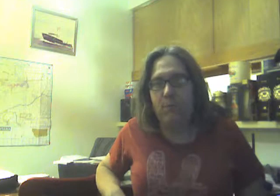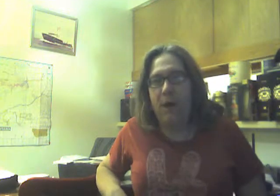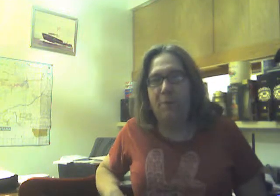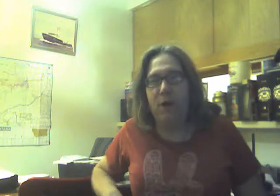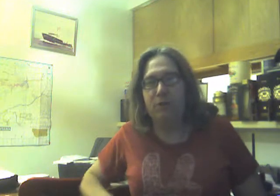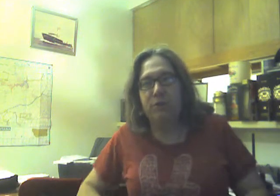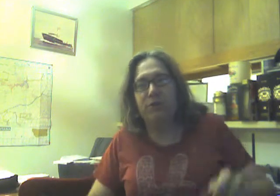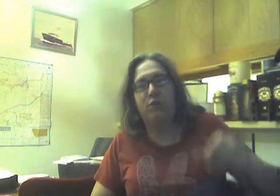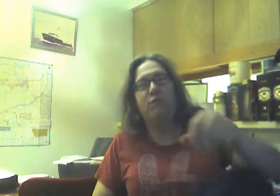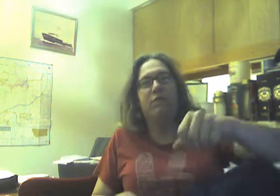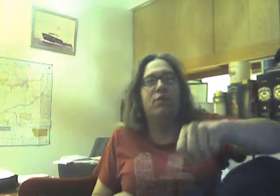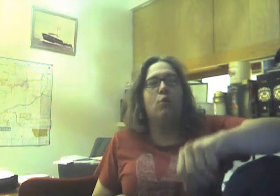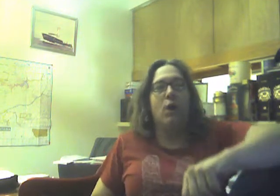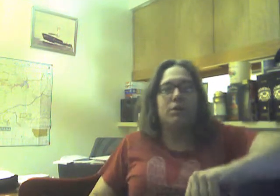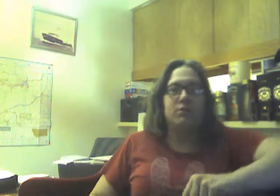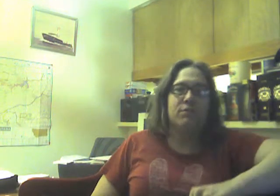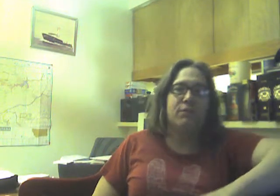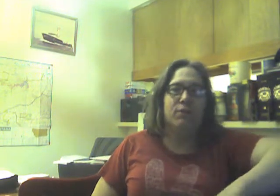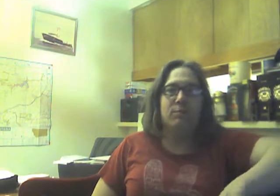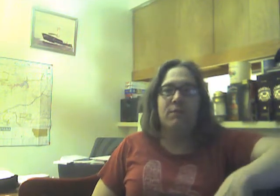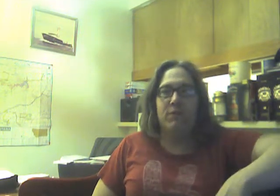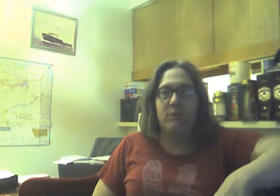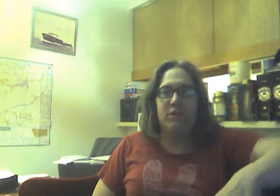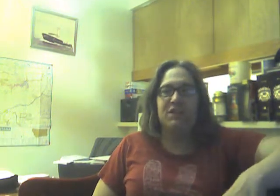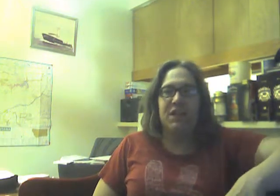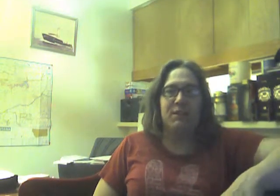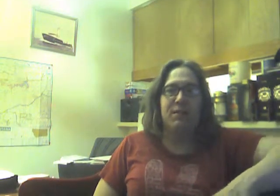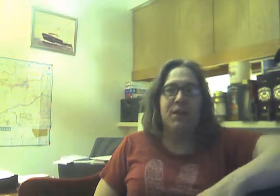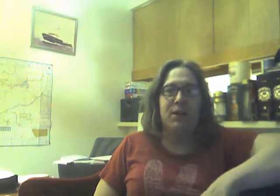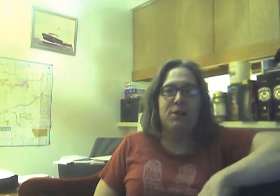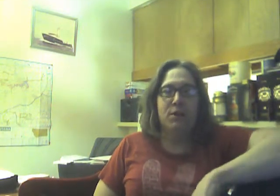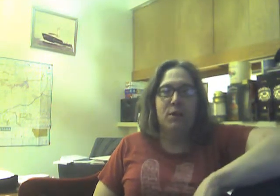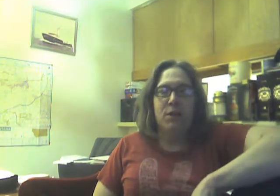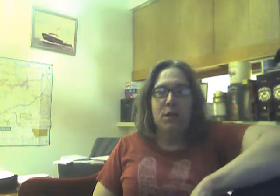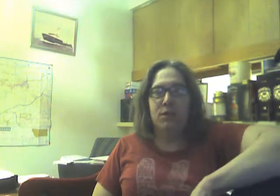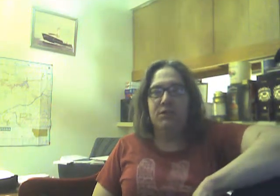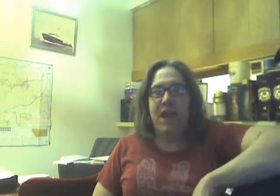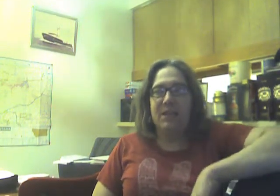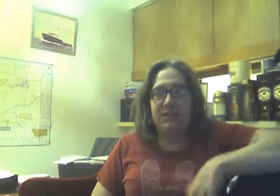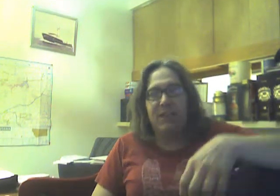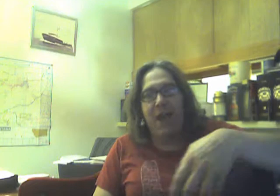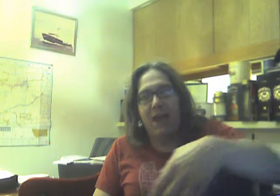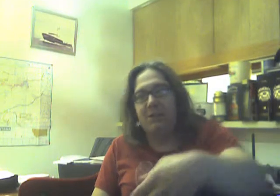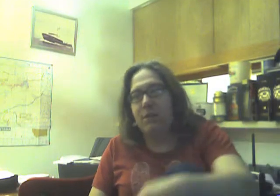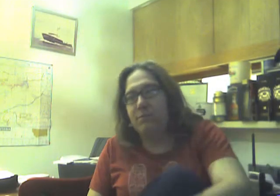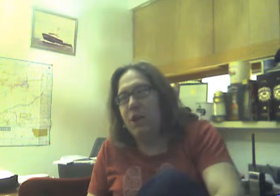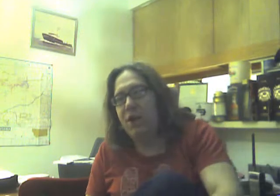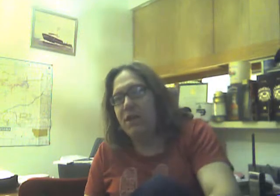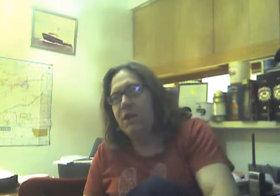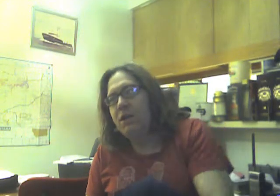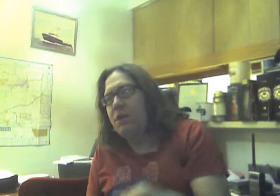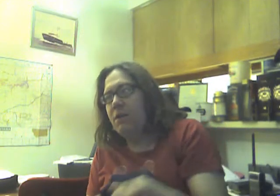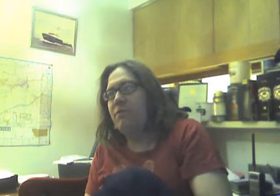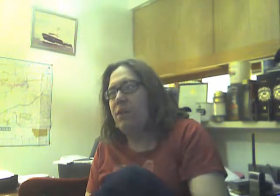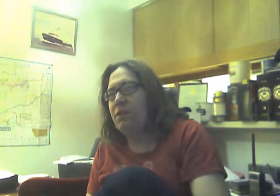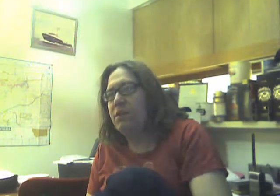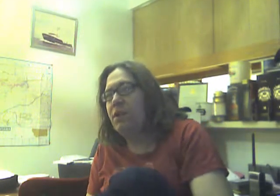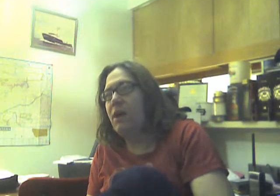So my apologies to you video watchers of hearing me vent for a second about Aaron and his nasty gas. And I'm sorry if you hear the